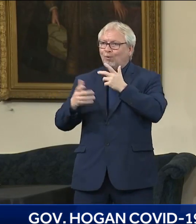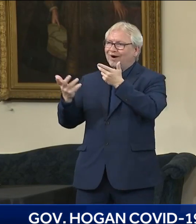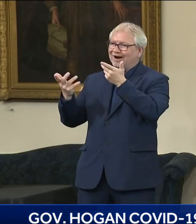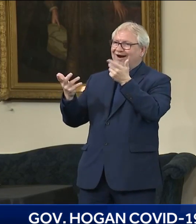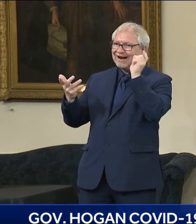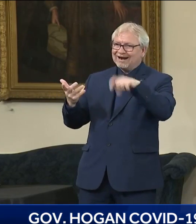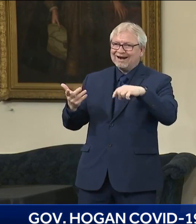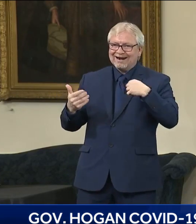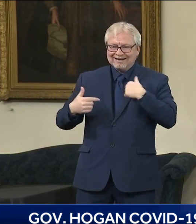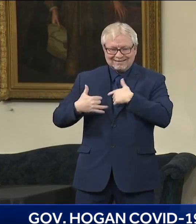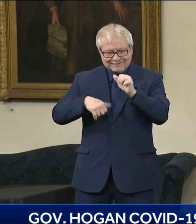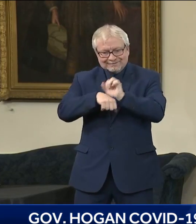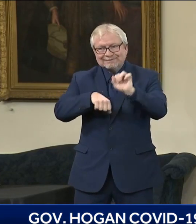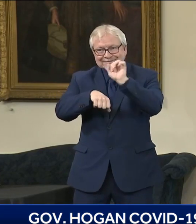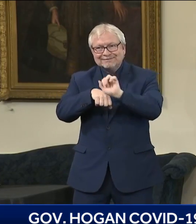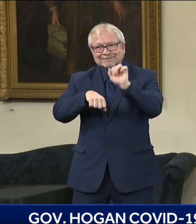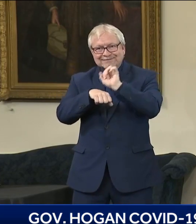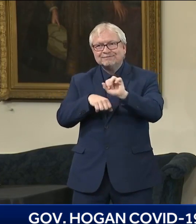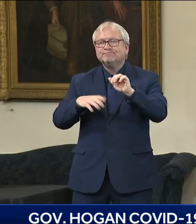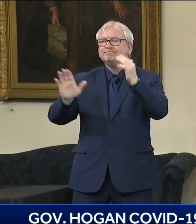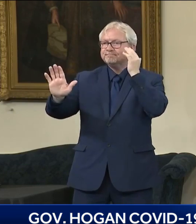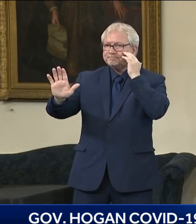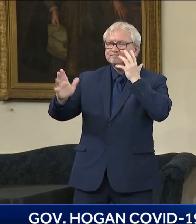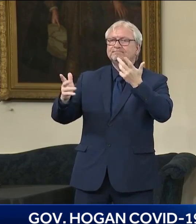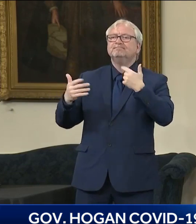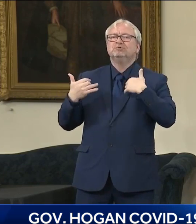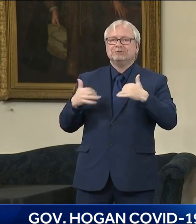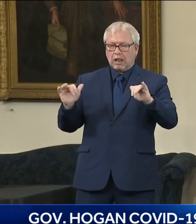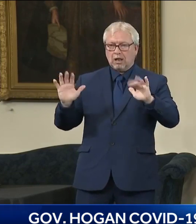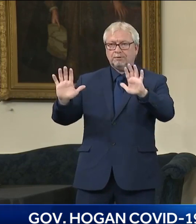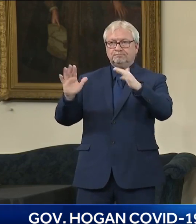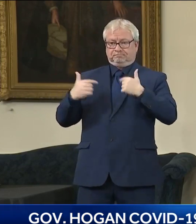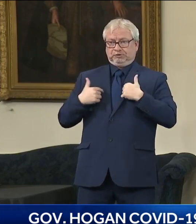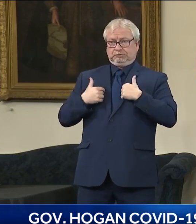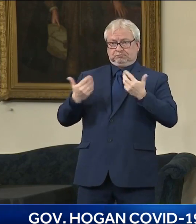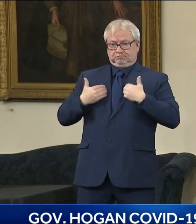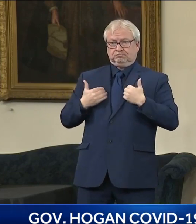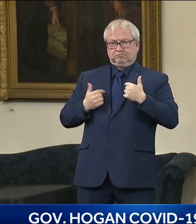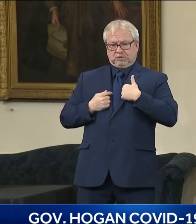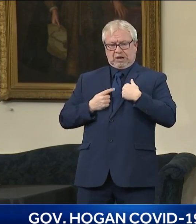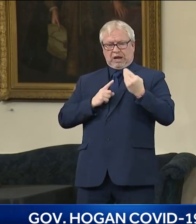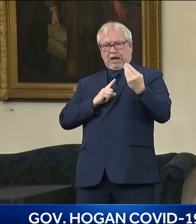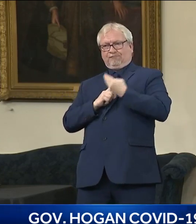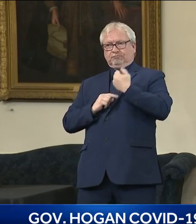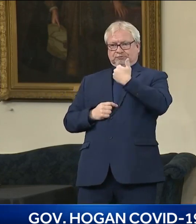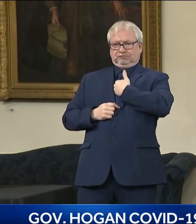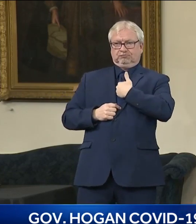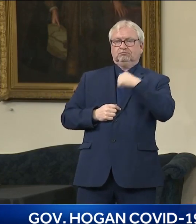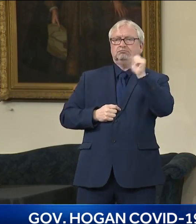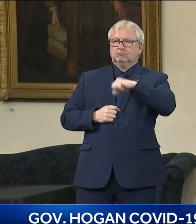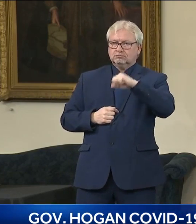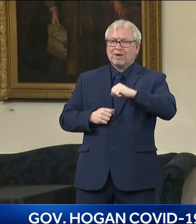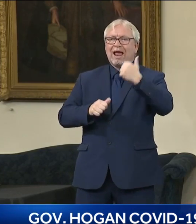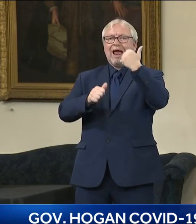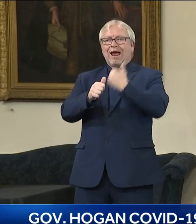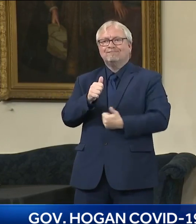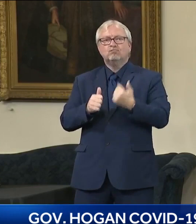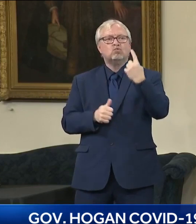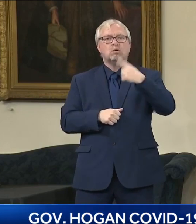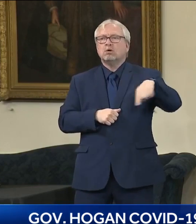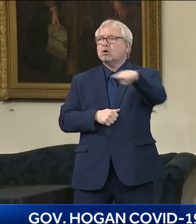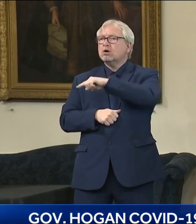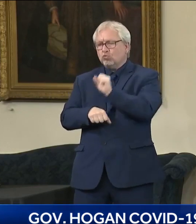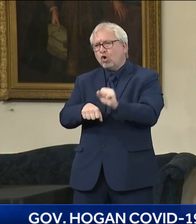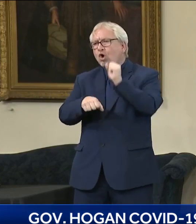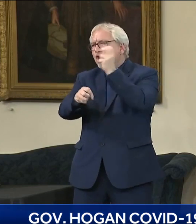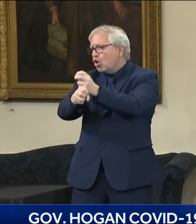But yes, I'm convinced that everyone's, you know, working as hard as they can and that we've got as good or better a process